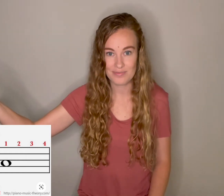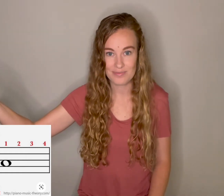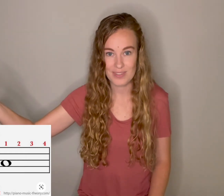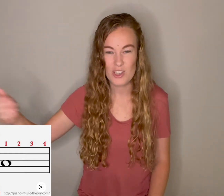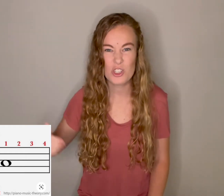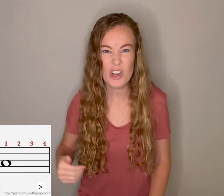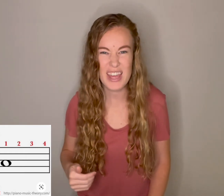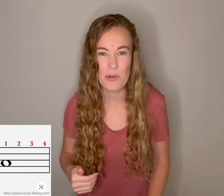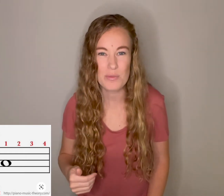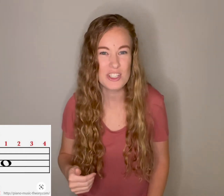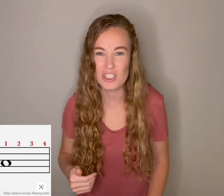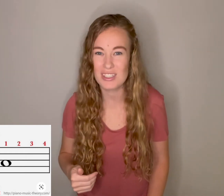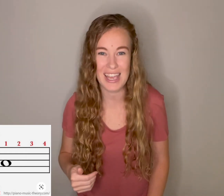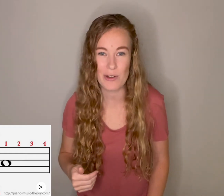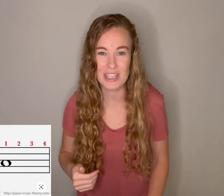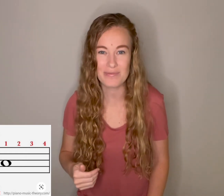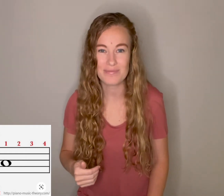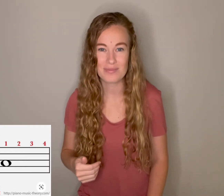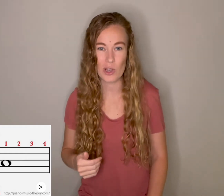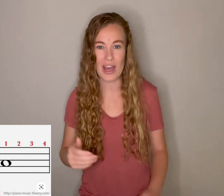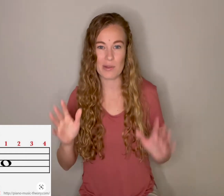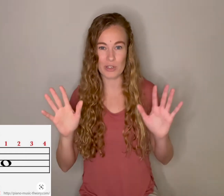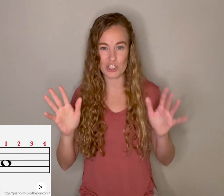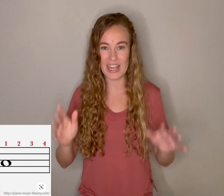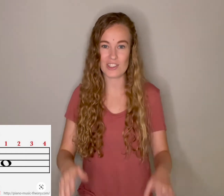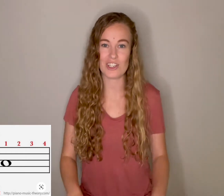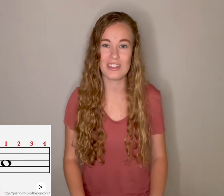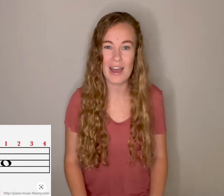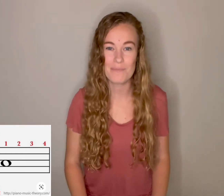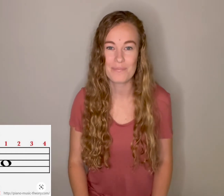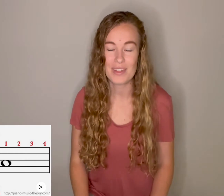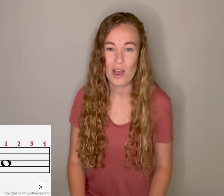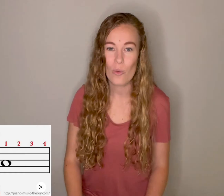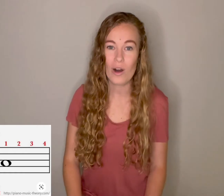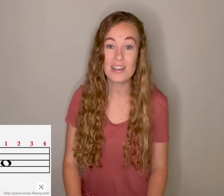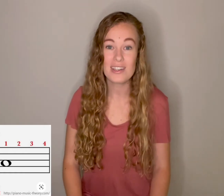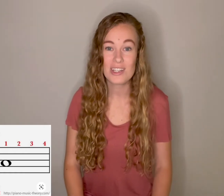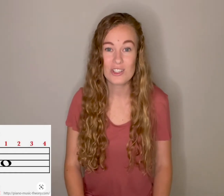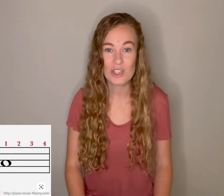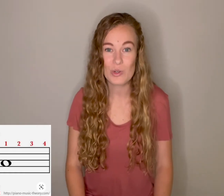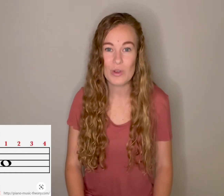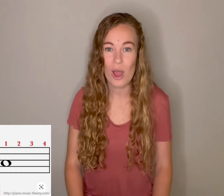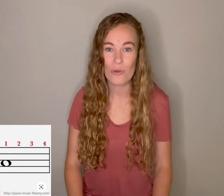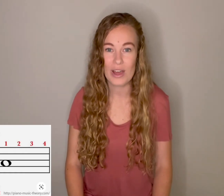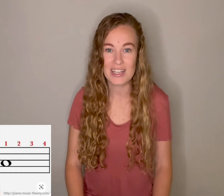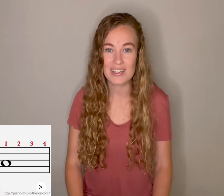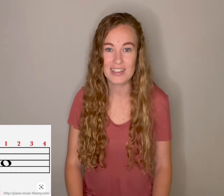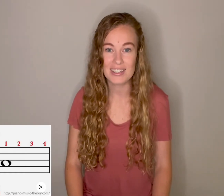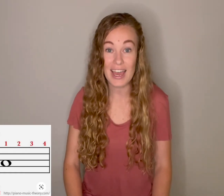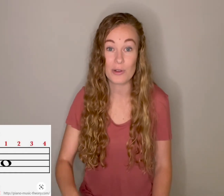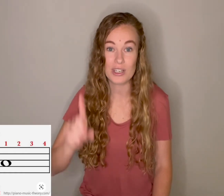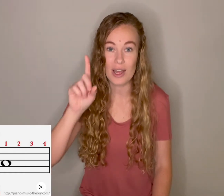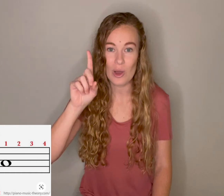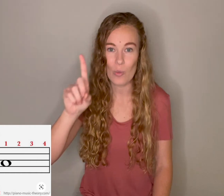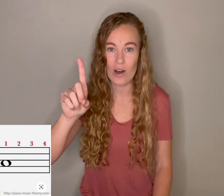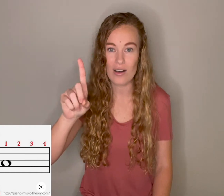So try that with me, just counting. Go ahead and put your hands on your lap. One, two, ready, count. One.